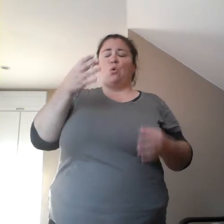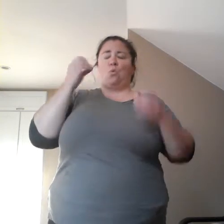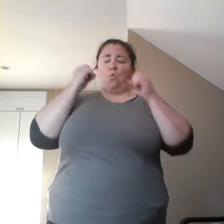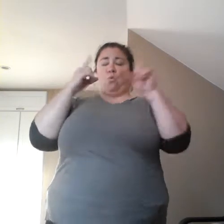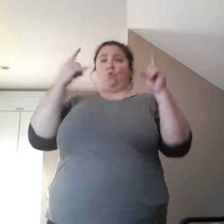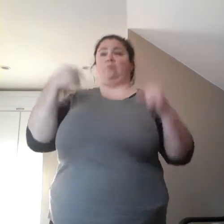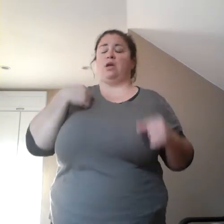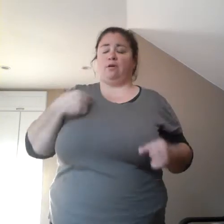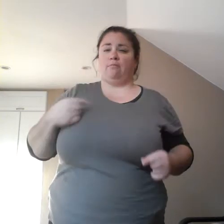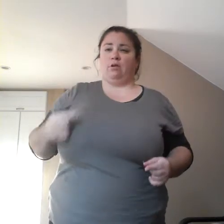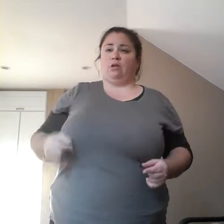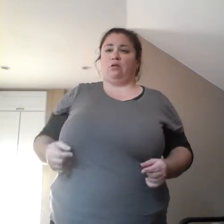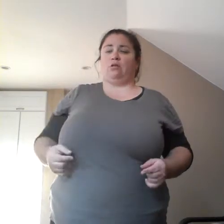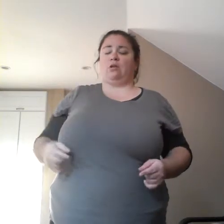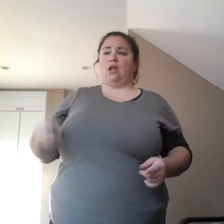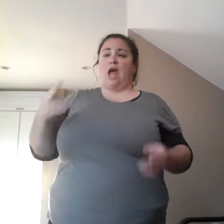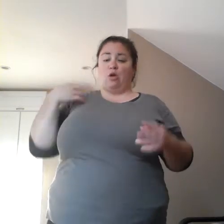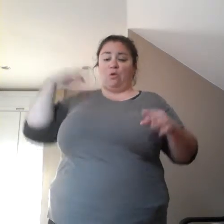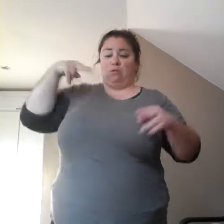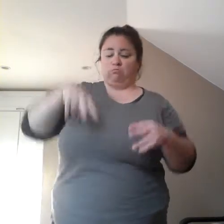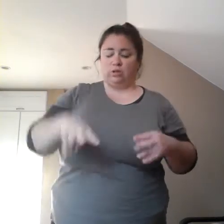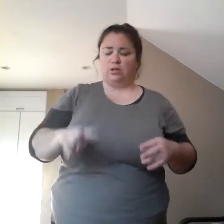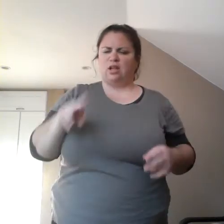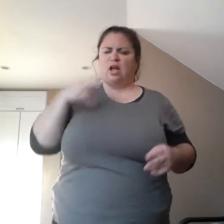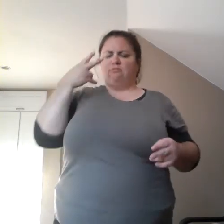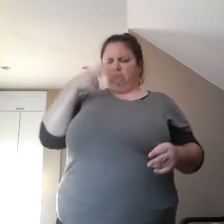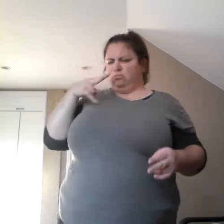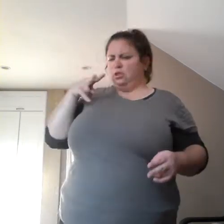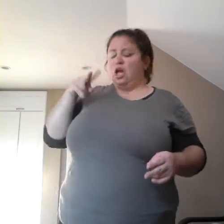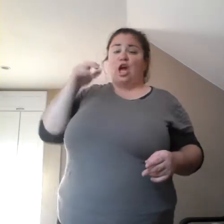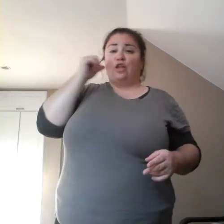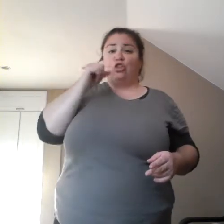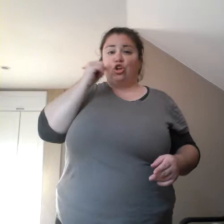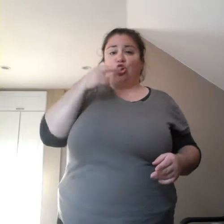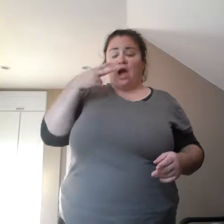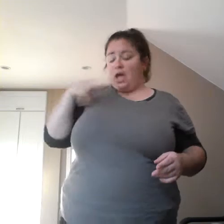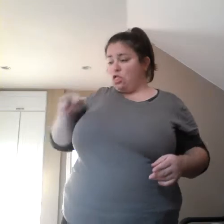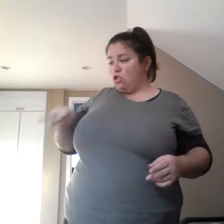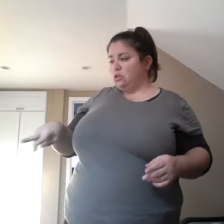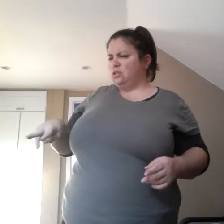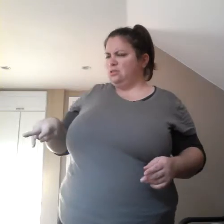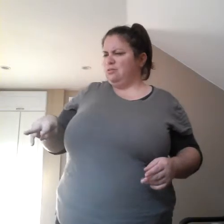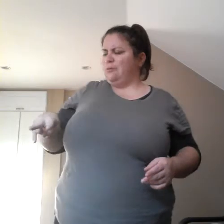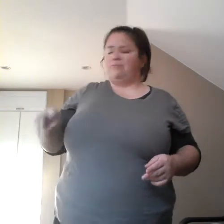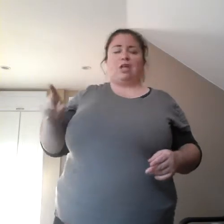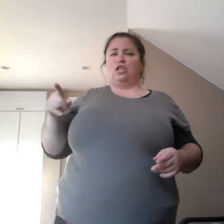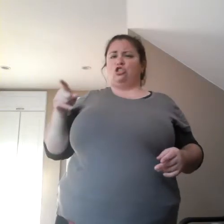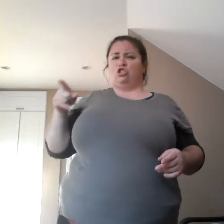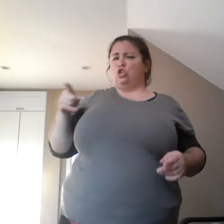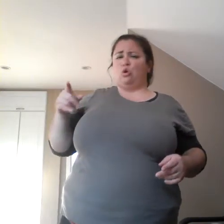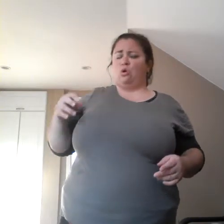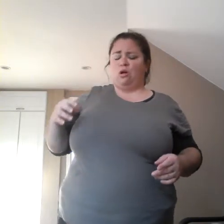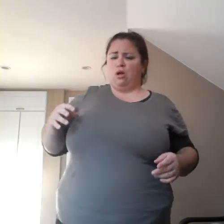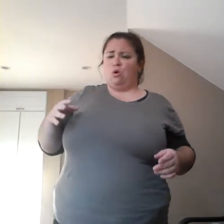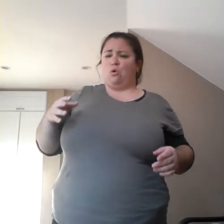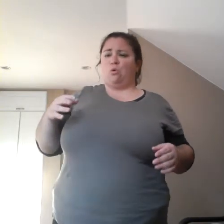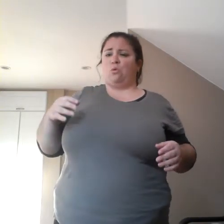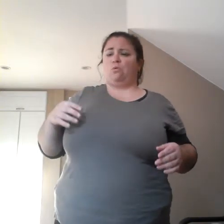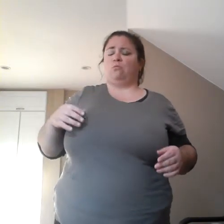looked at the girl on the couch and squinted. It looked like she wasn't wearing pants. But I just brushed it off and said,